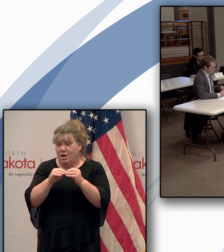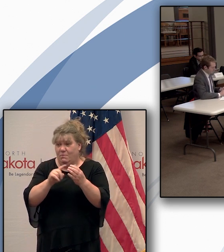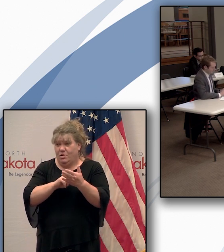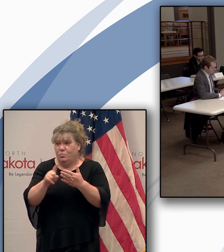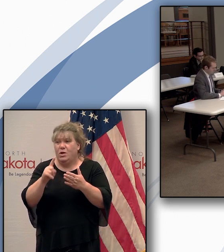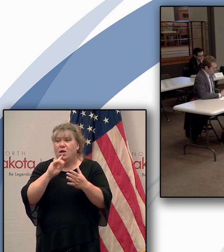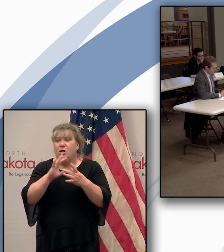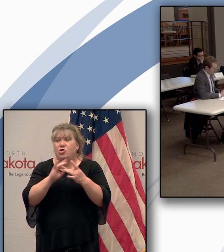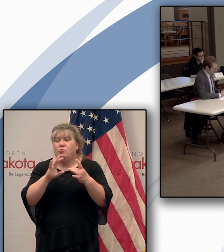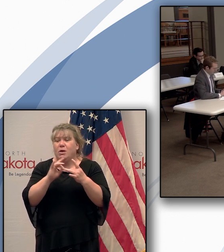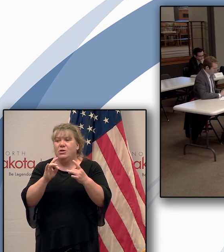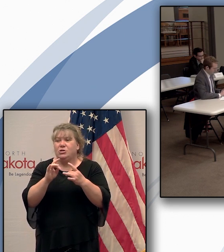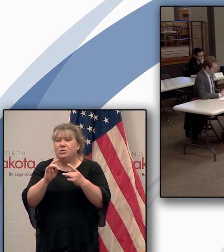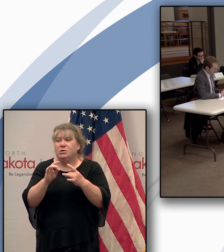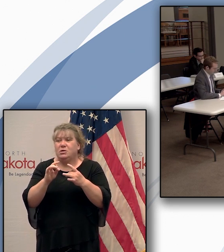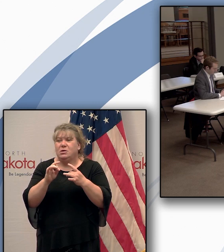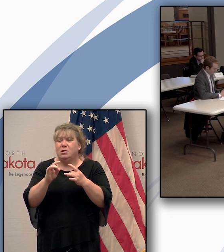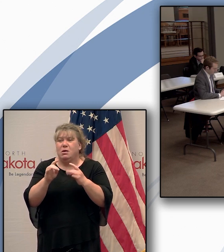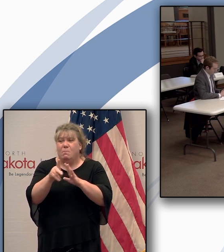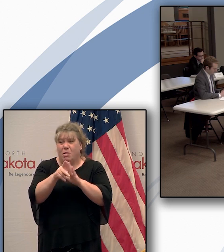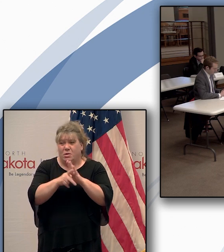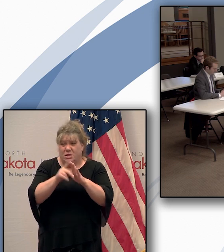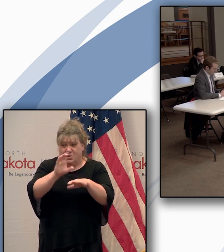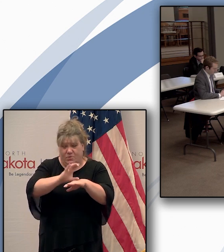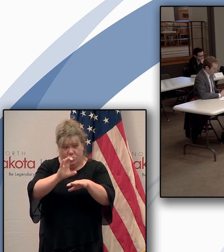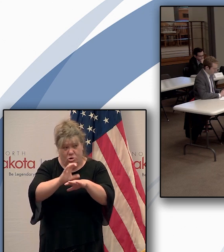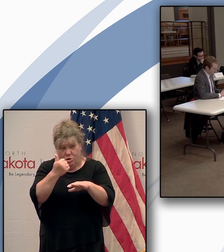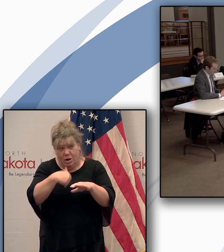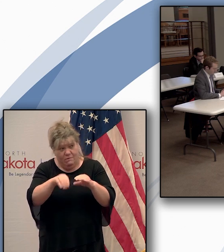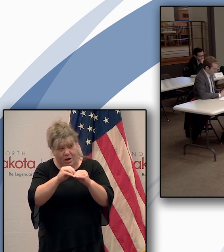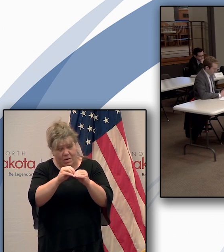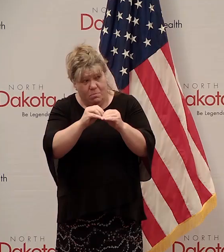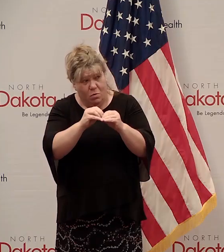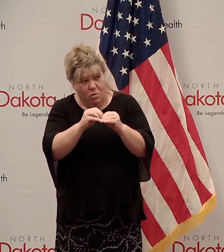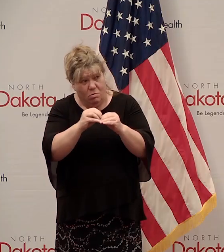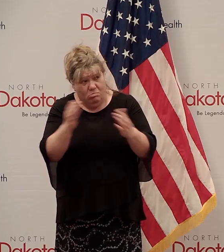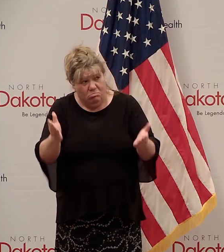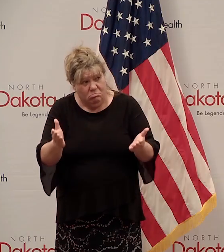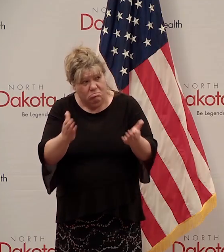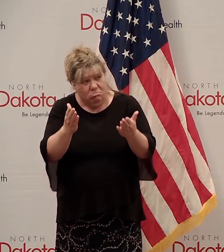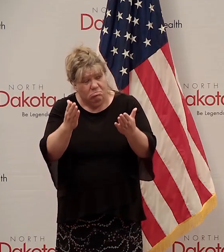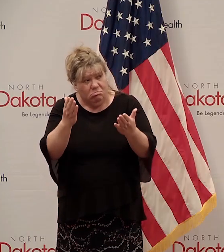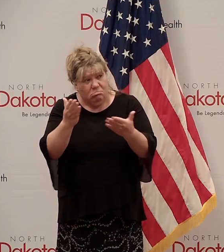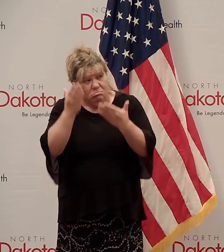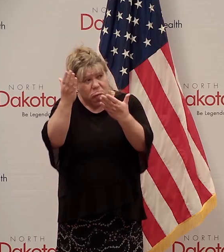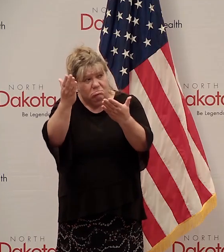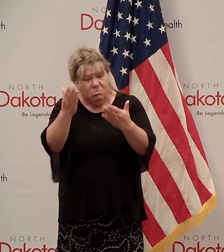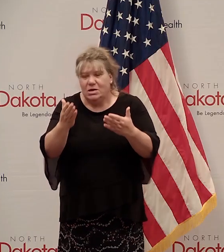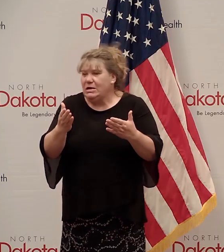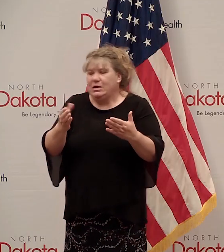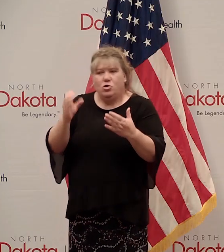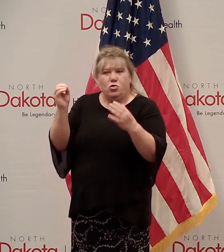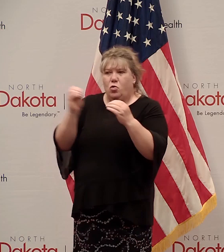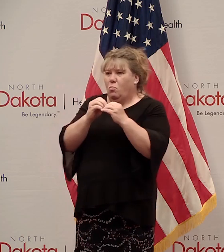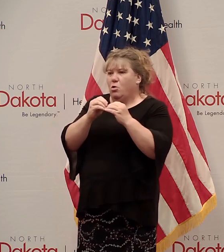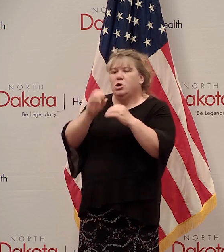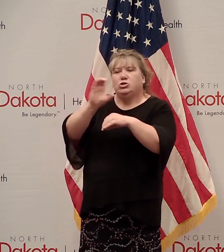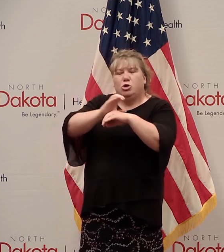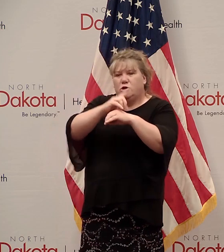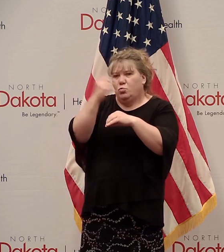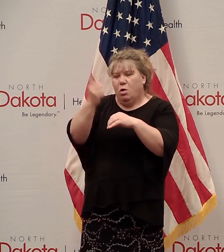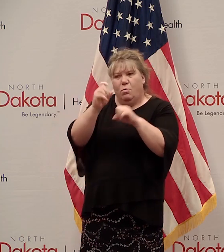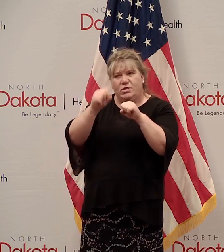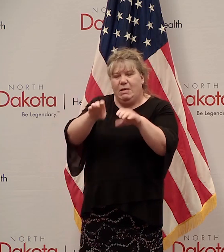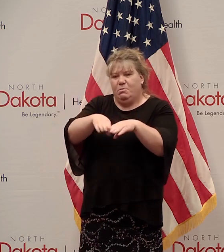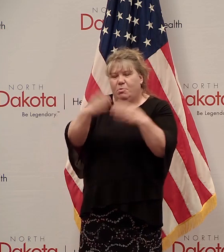you had mentioned guidelines for churches. Do you have any further guidance? I don't have any further guidance. Churches were always able to be open.